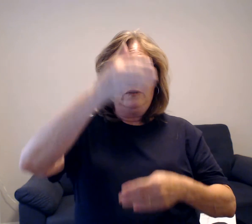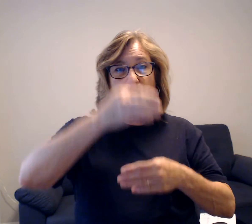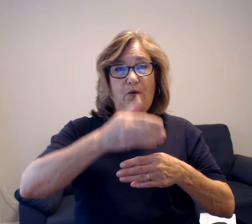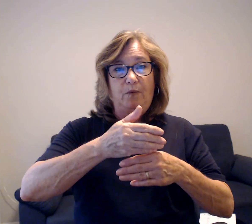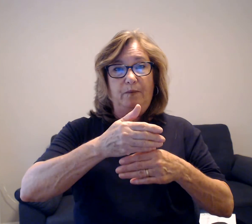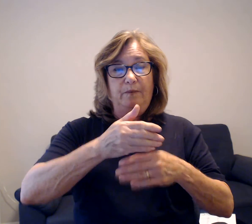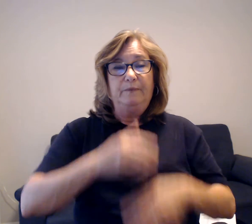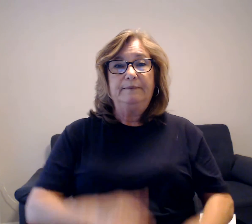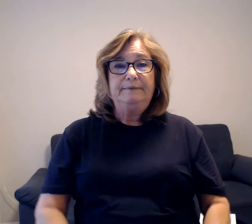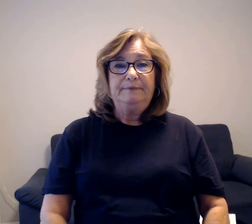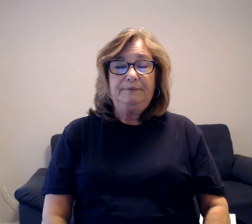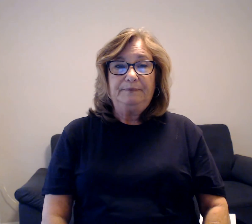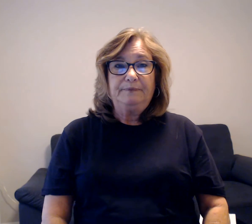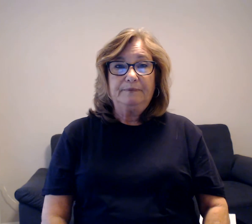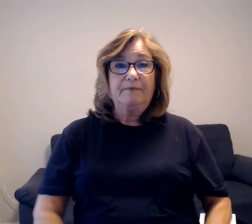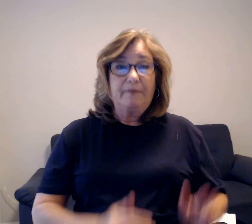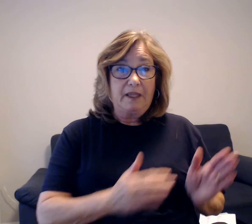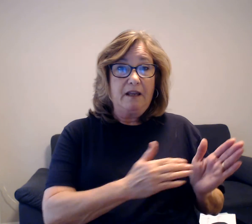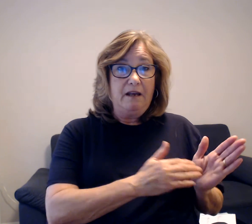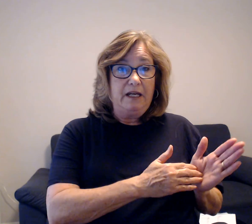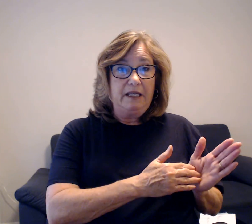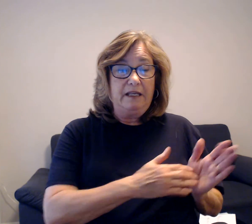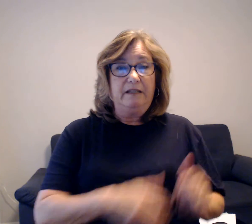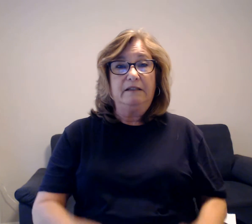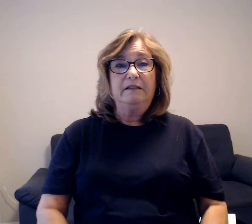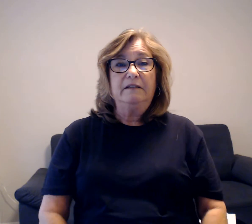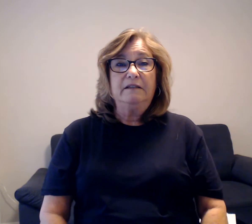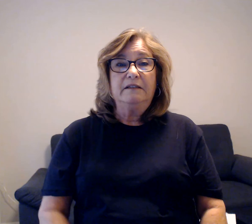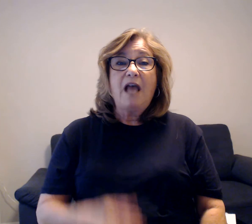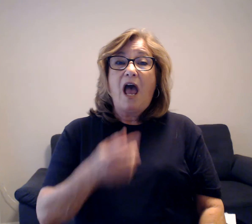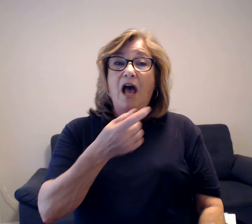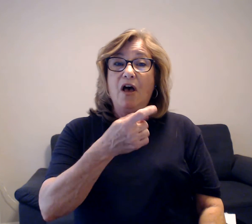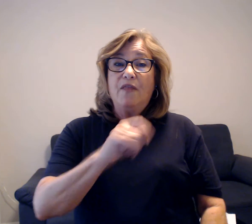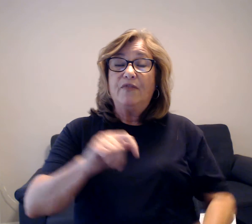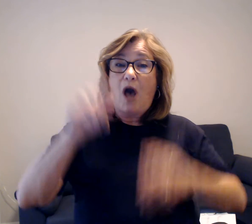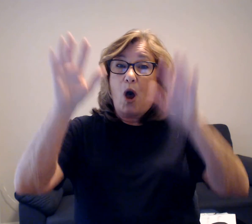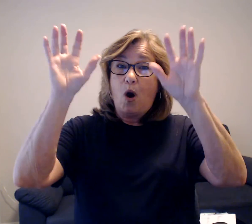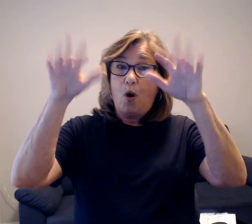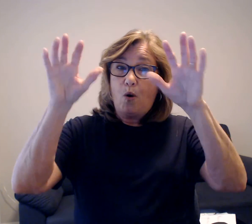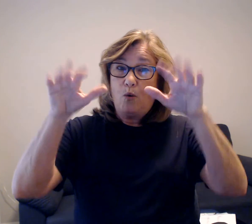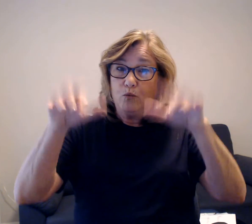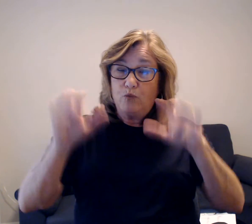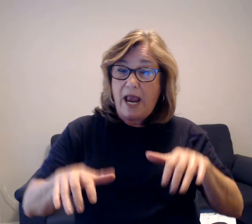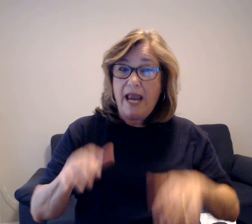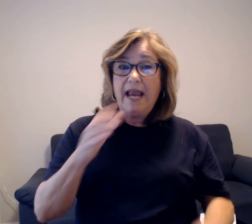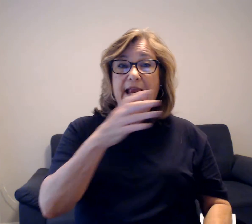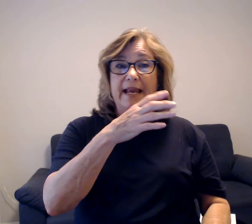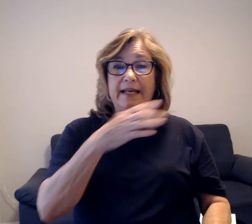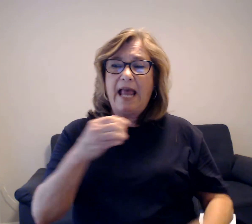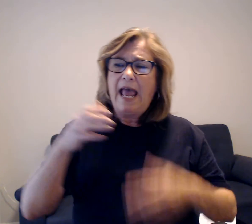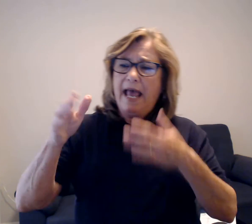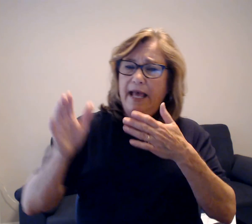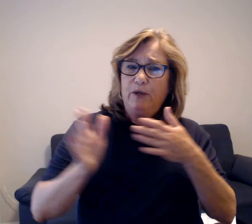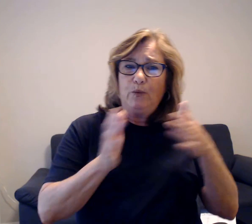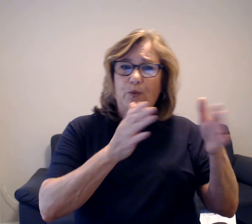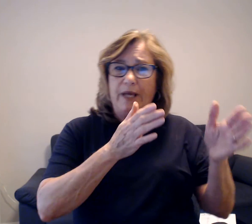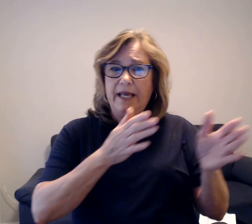Again, the rain and wind beat against the window.